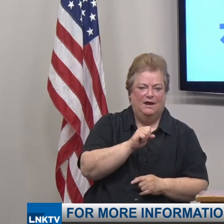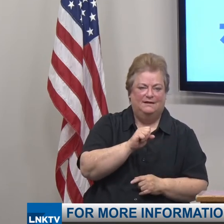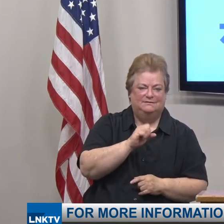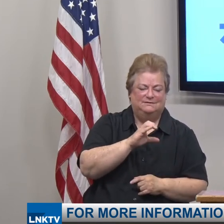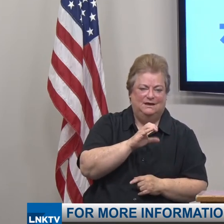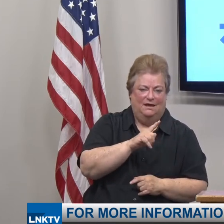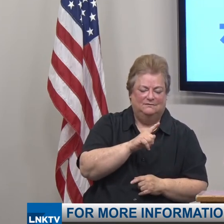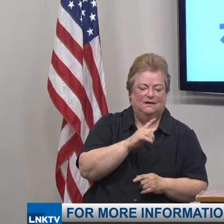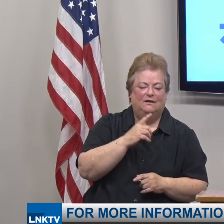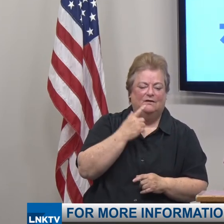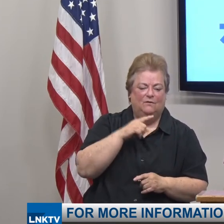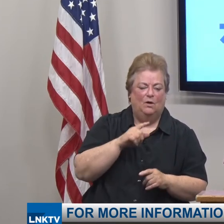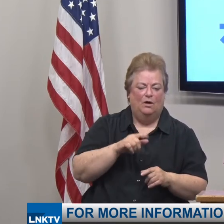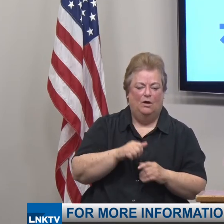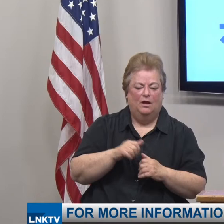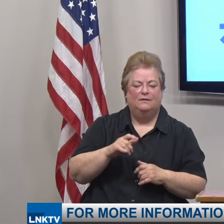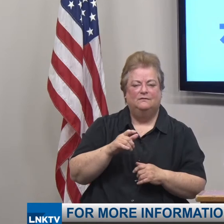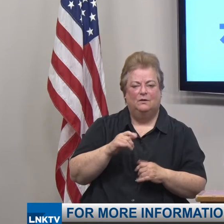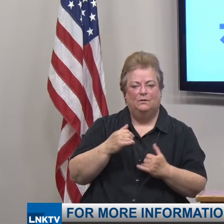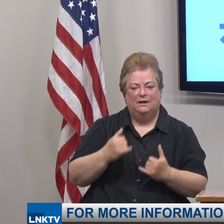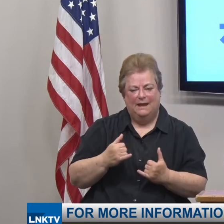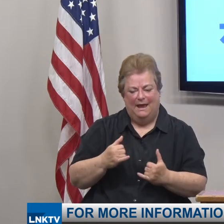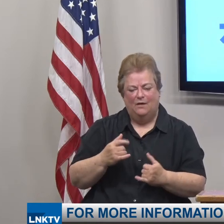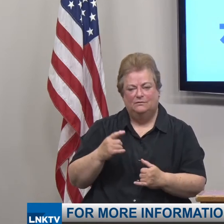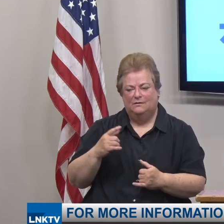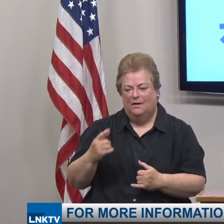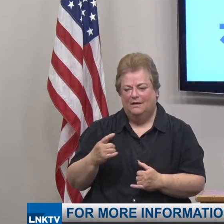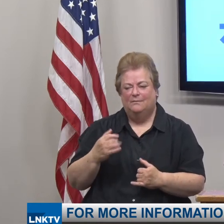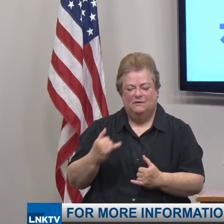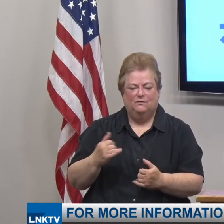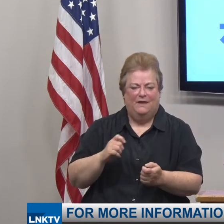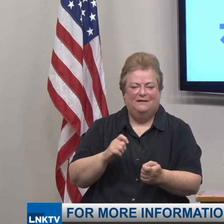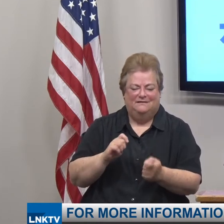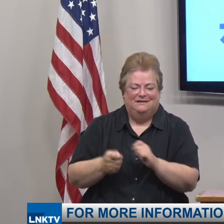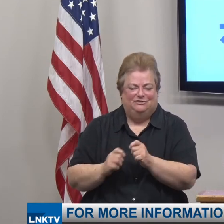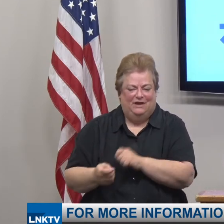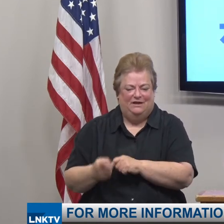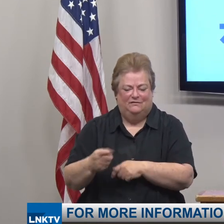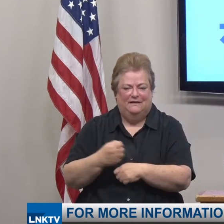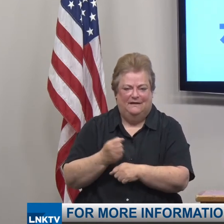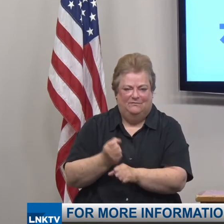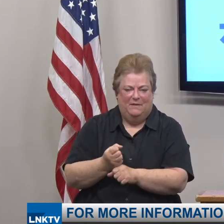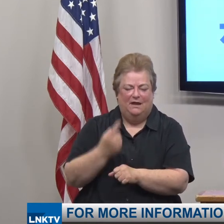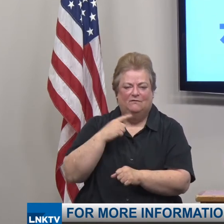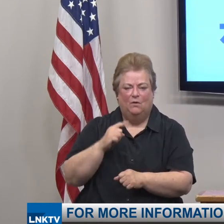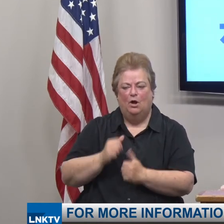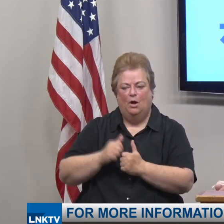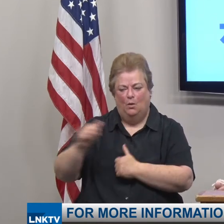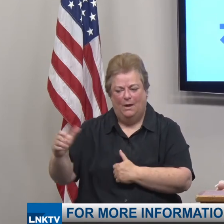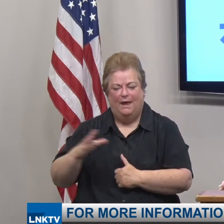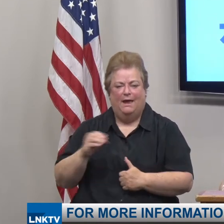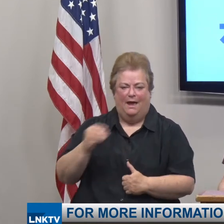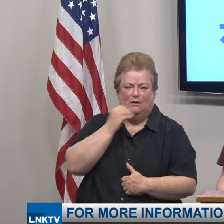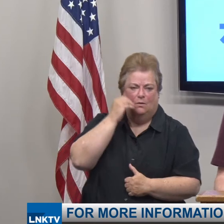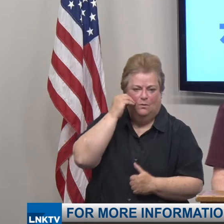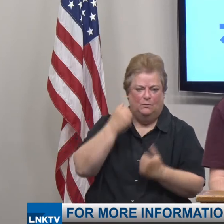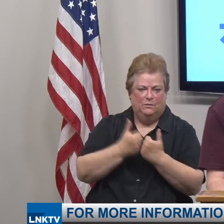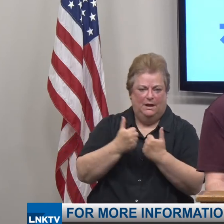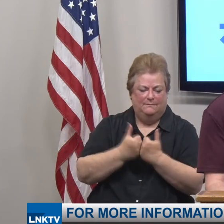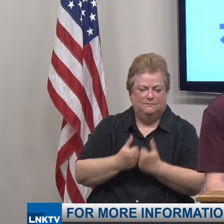this is just addresses a SDLs on home games and the current change in circumstances okay thank you you bet